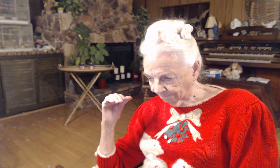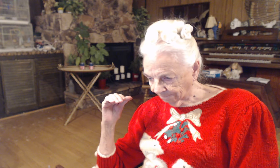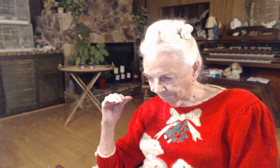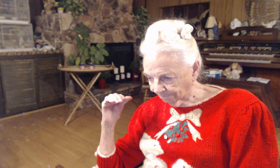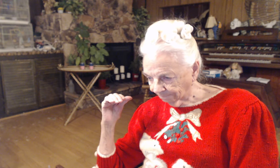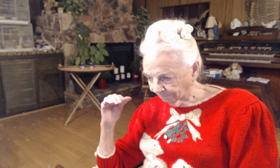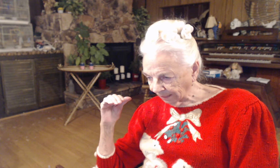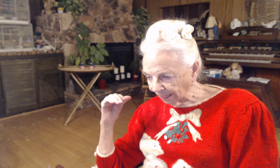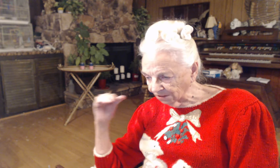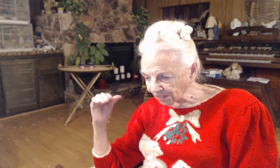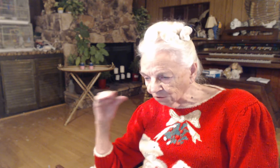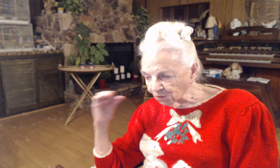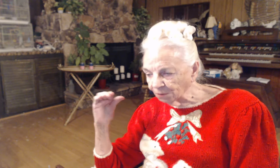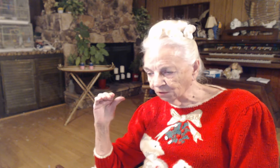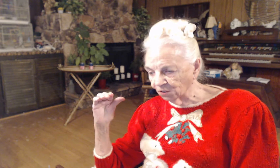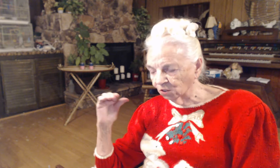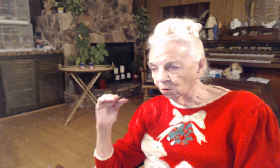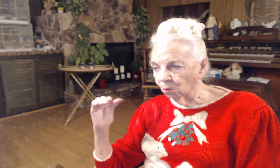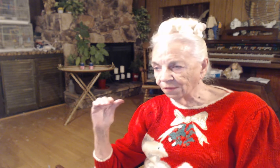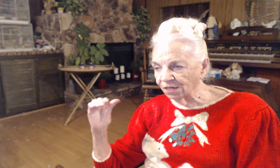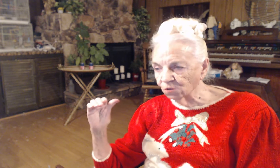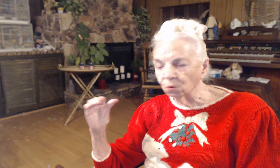He cast out spirits with his word.